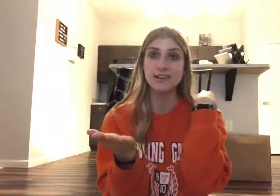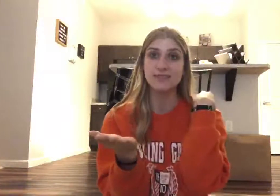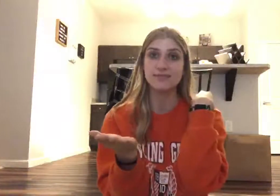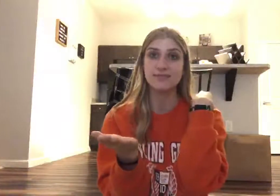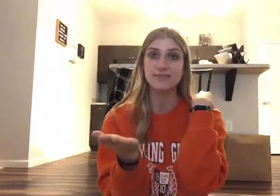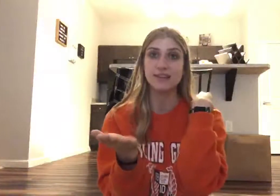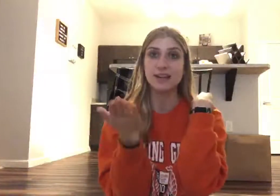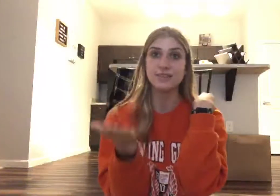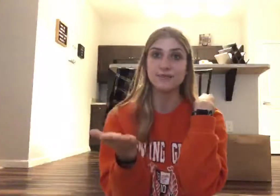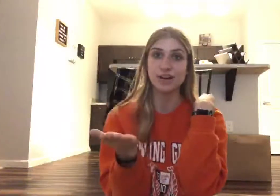is freeze.